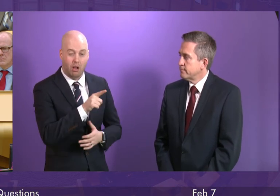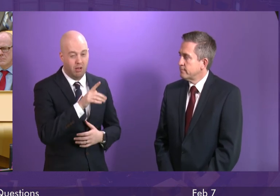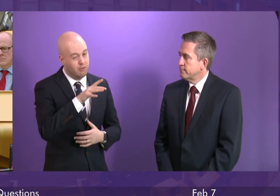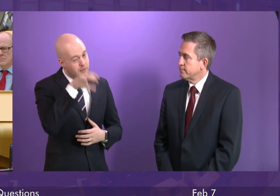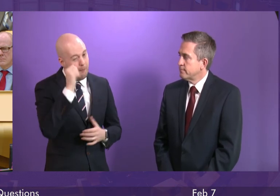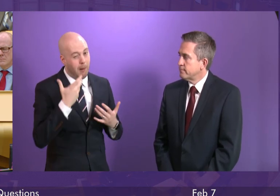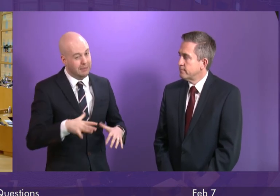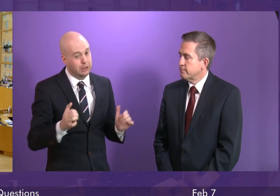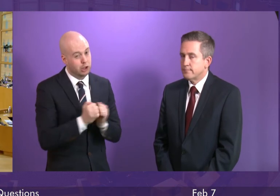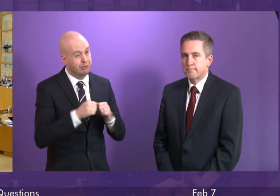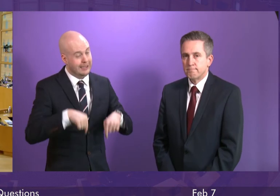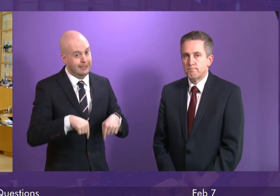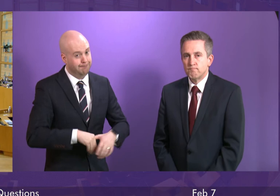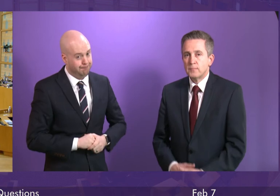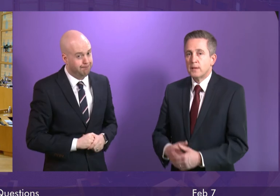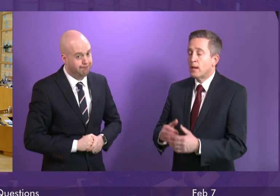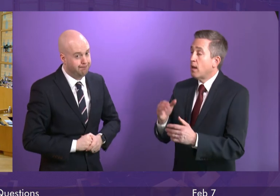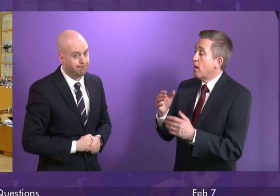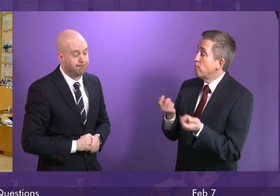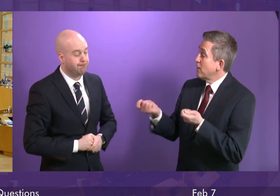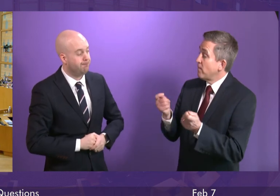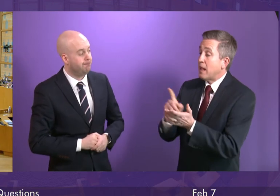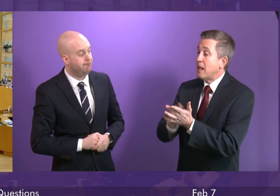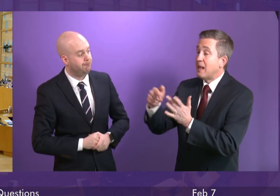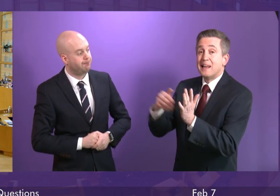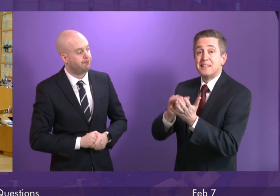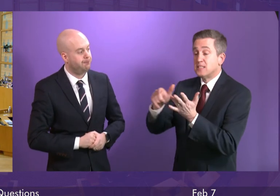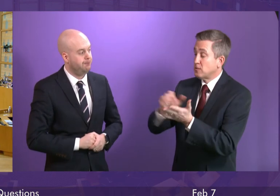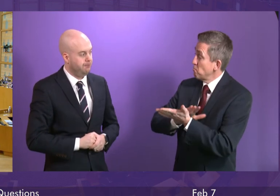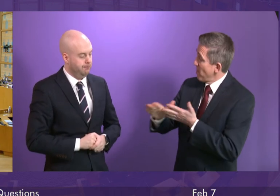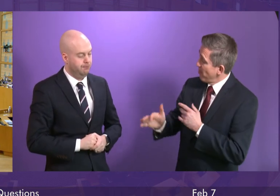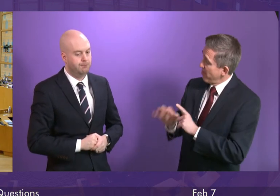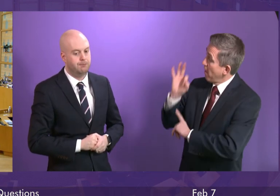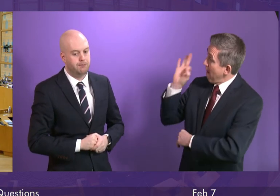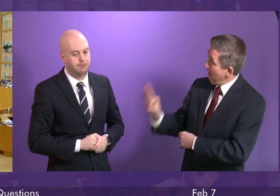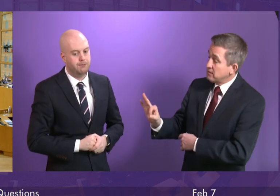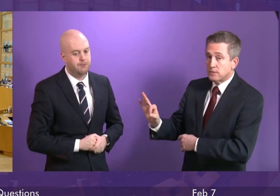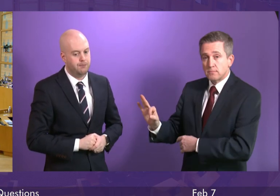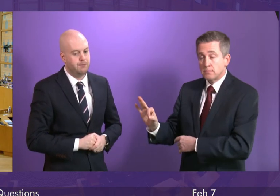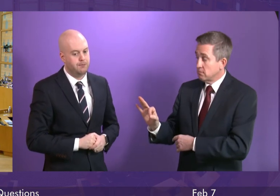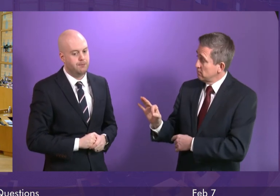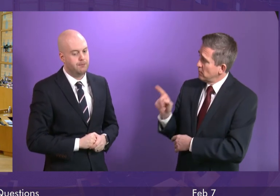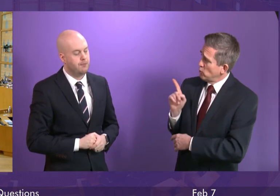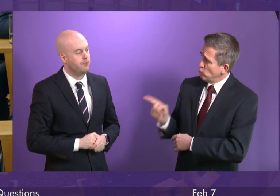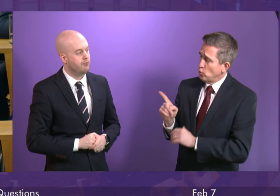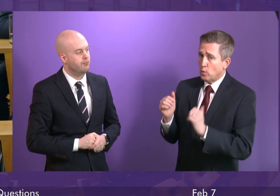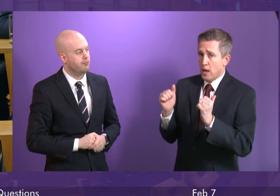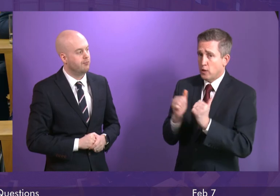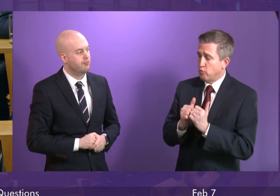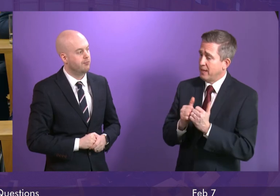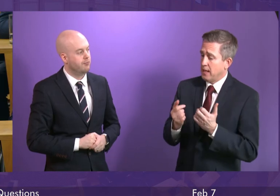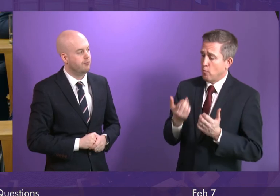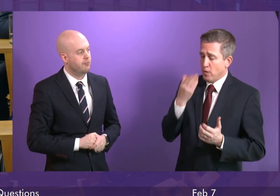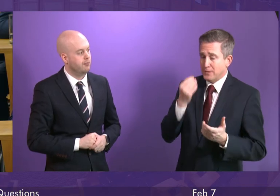political spectrum in this Parliament. Liz Smith Thank you. Could I ask the Deputy First Minister whether he agrees with another of the findings